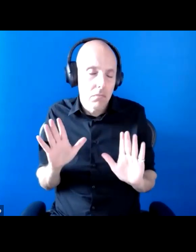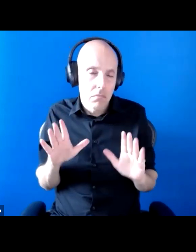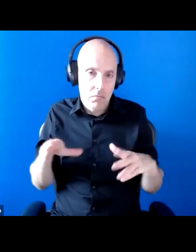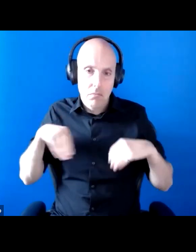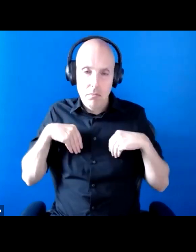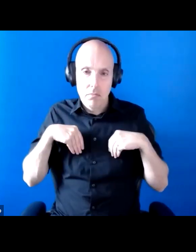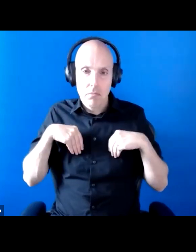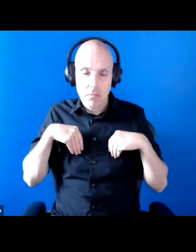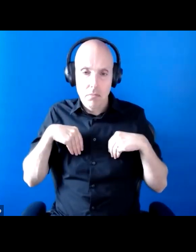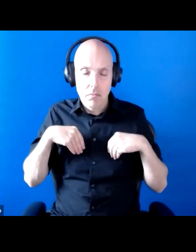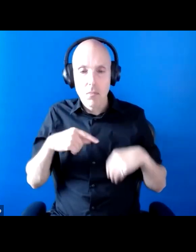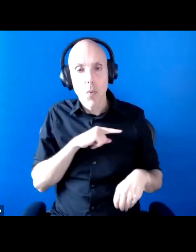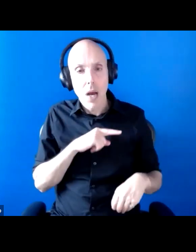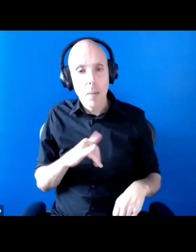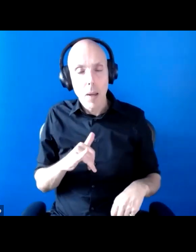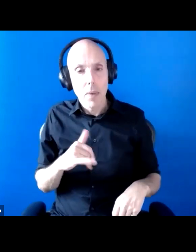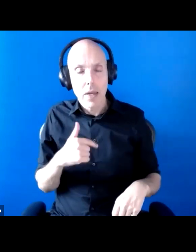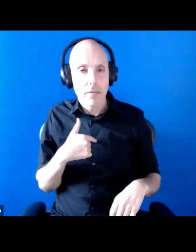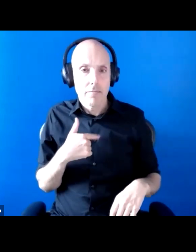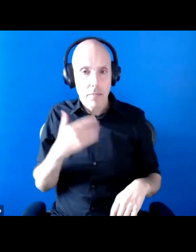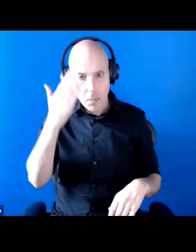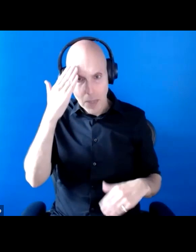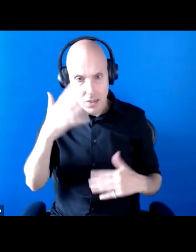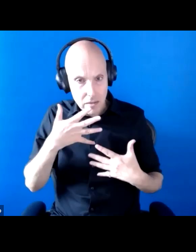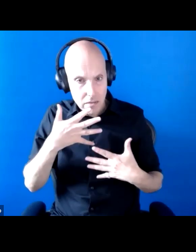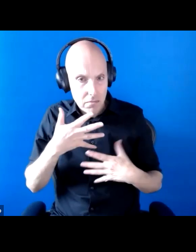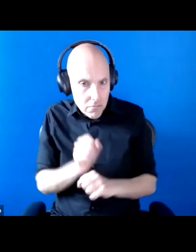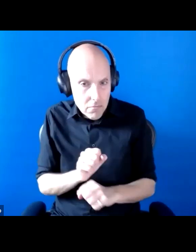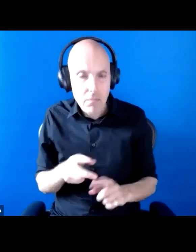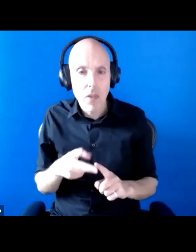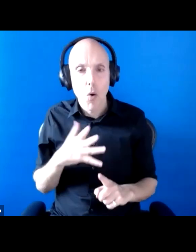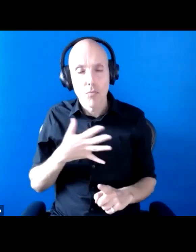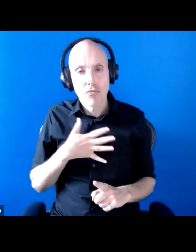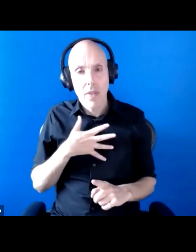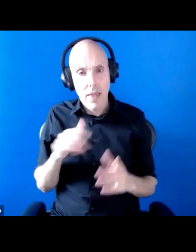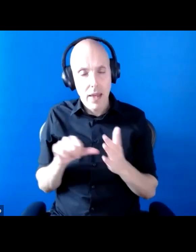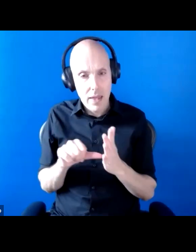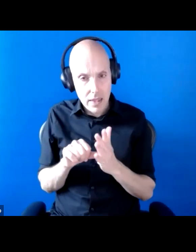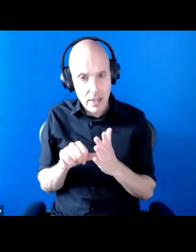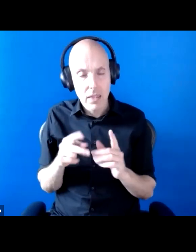them because you experienced mental distress or you had a breathing difficulty or you needed to